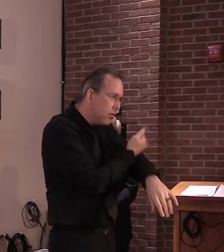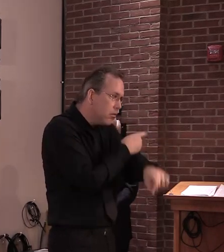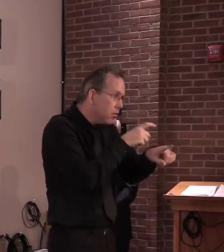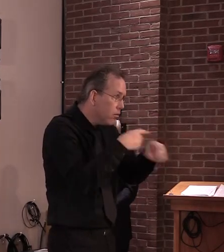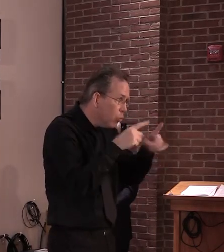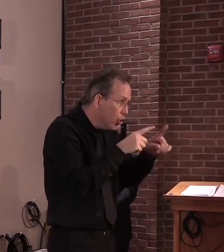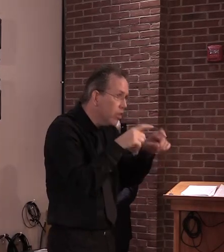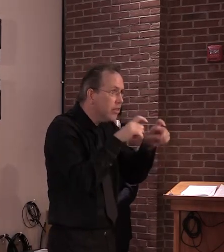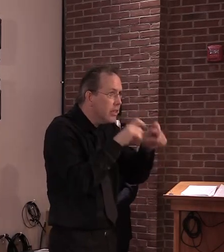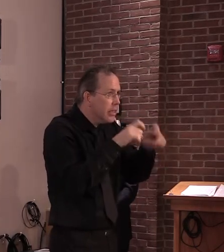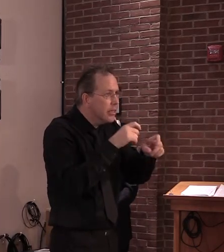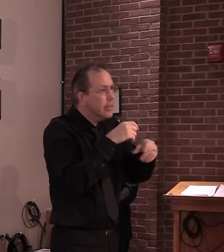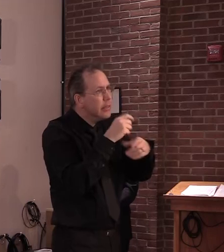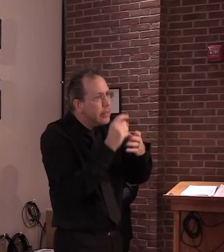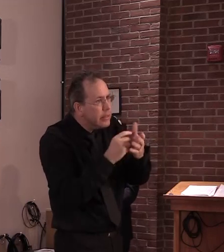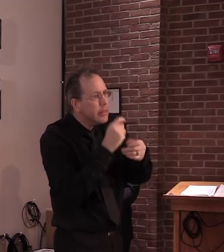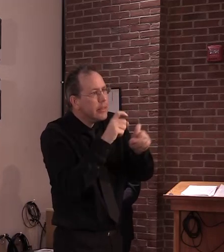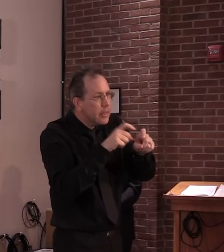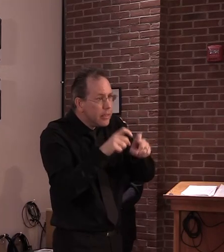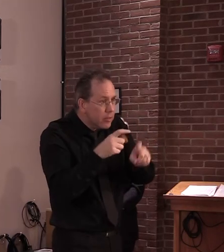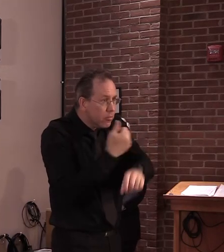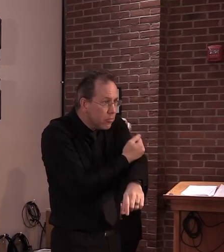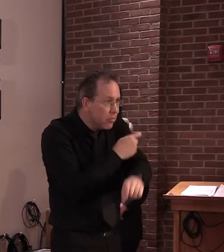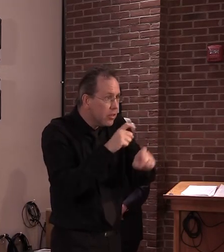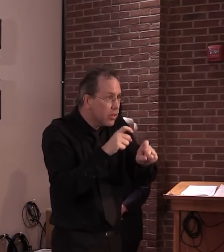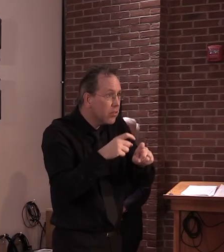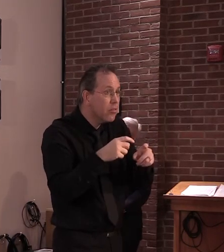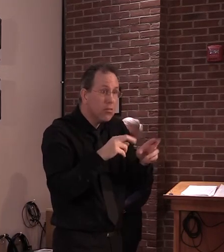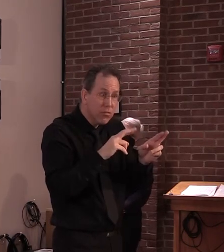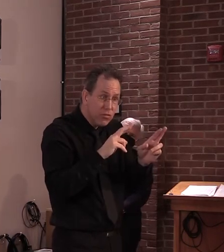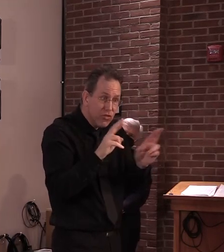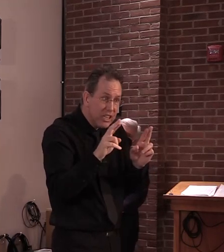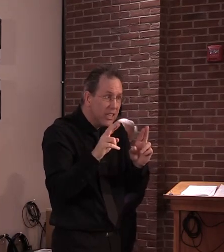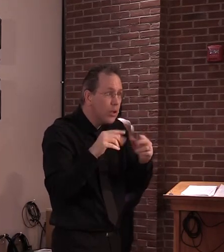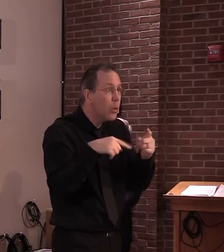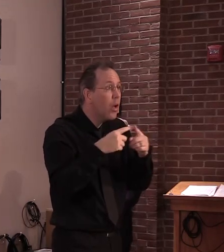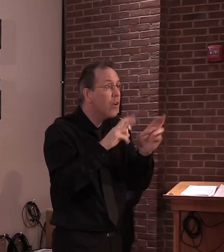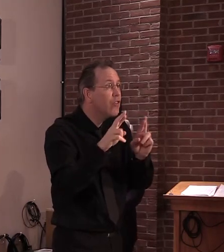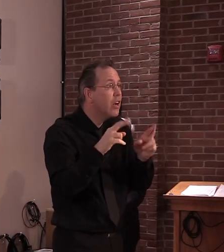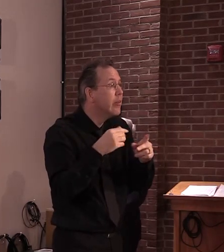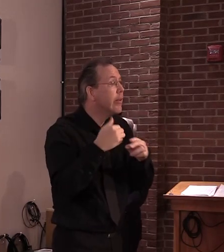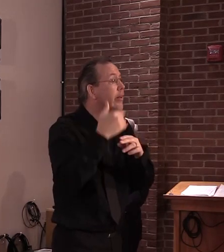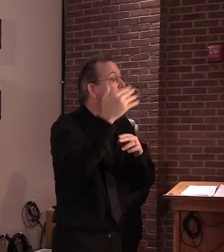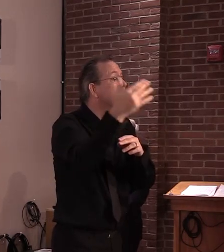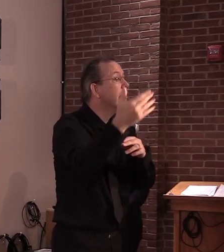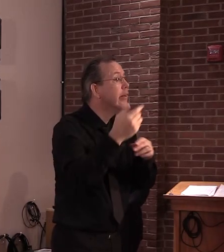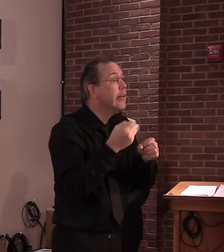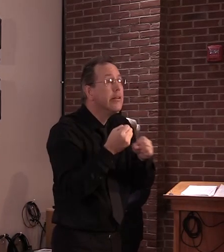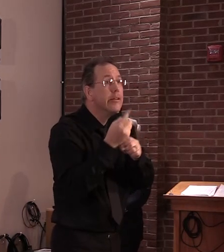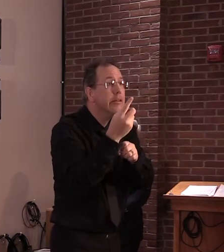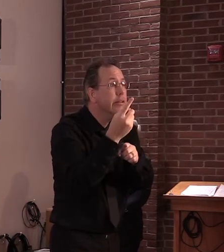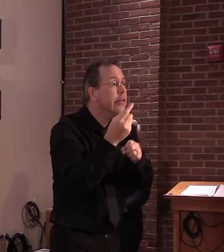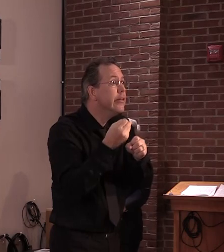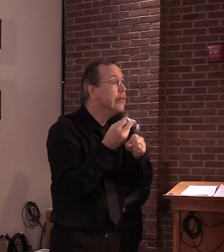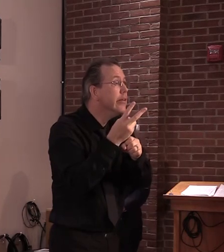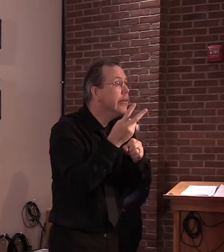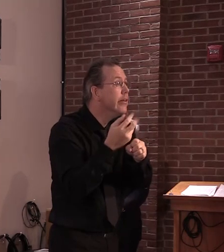talking in terms of one to two years. But your observation about other coronaviruses is correct.